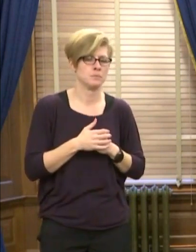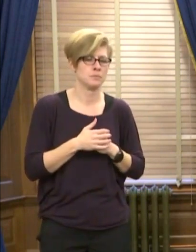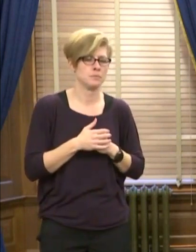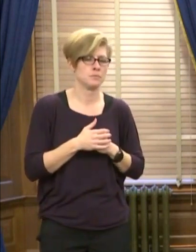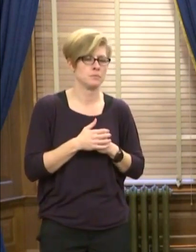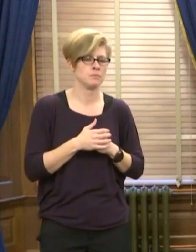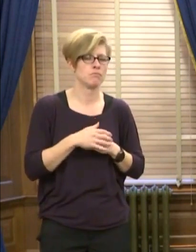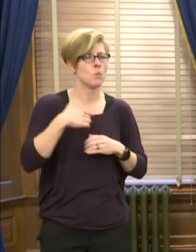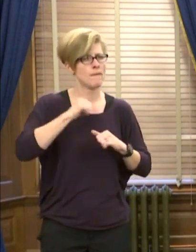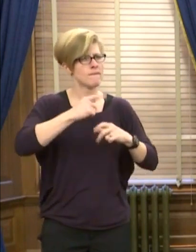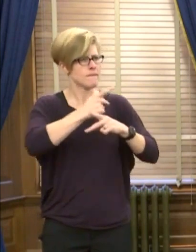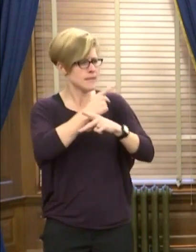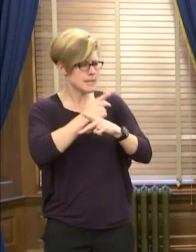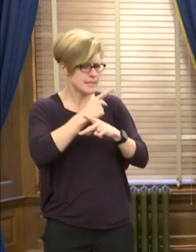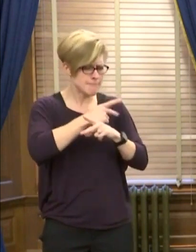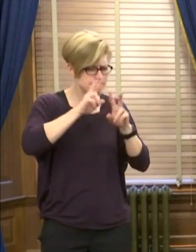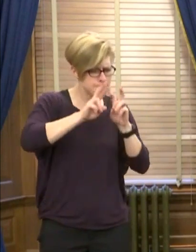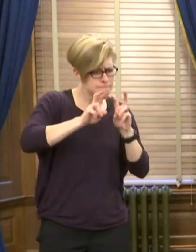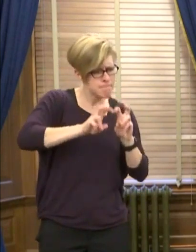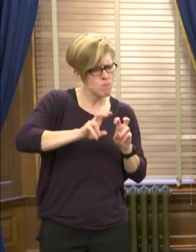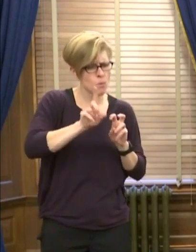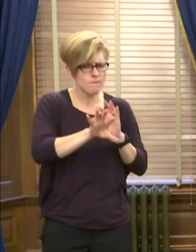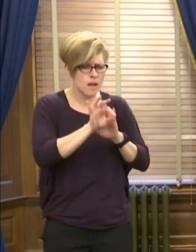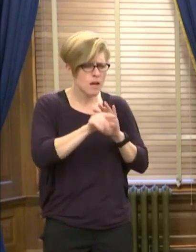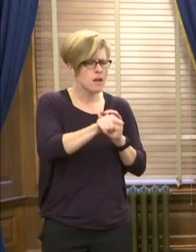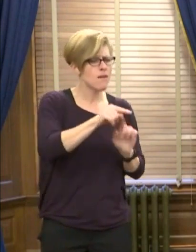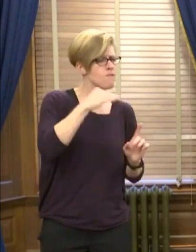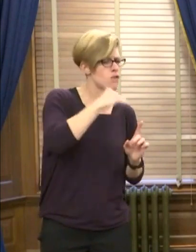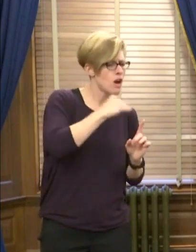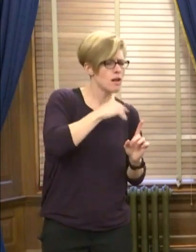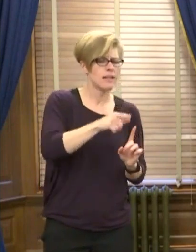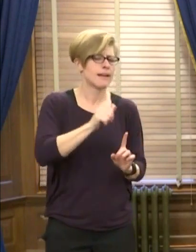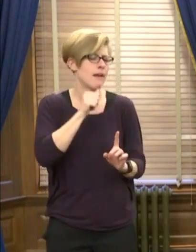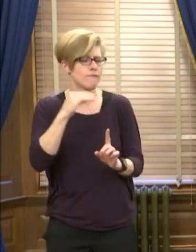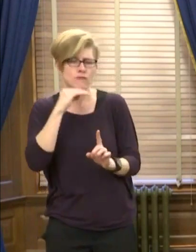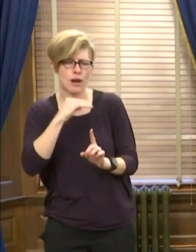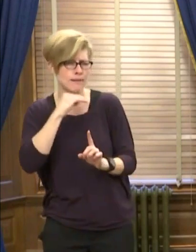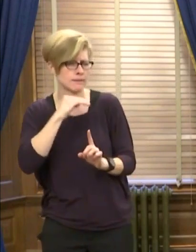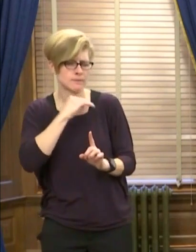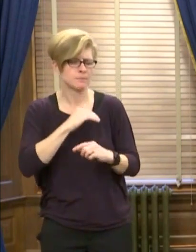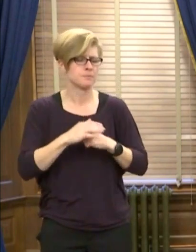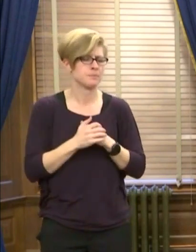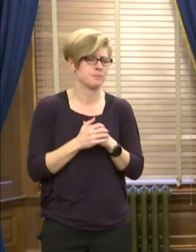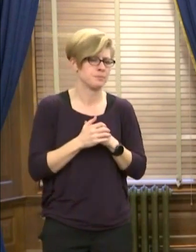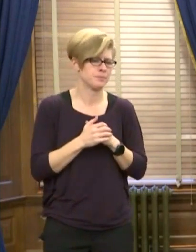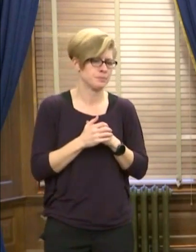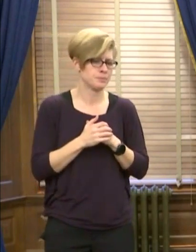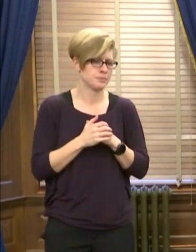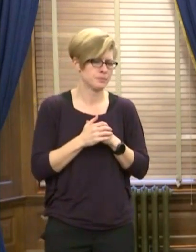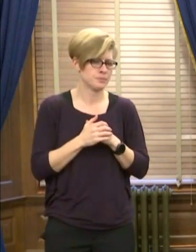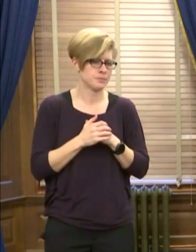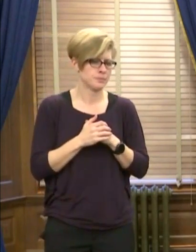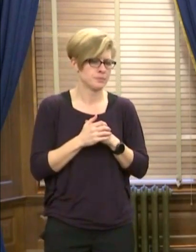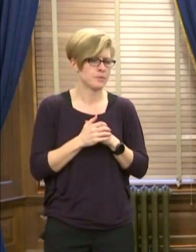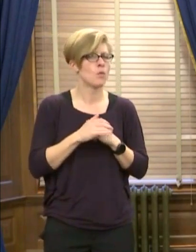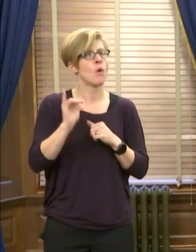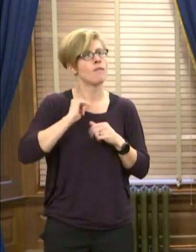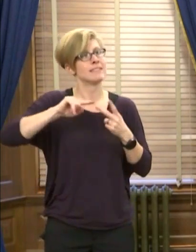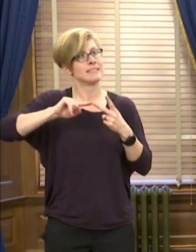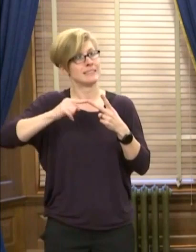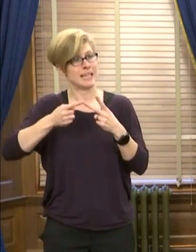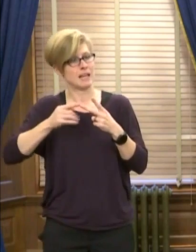that we can scope out, what's fraud, what's not. We also have a backup system